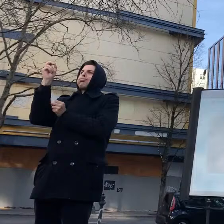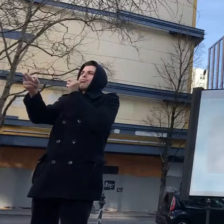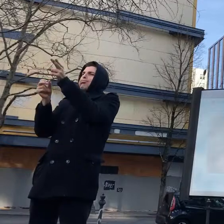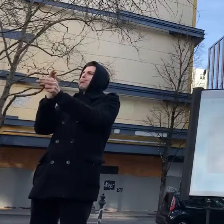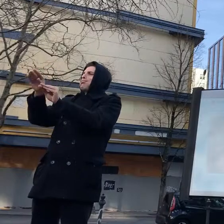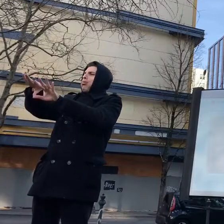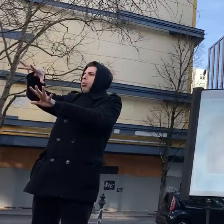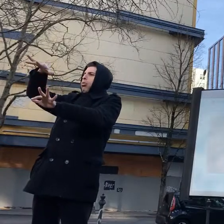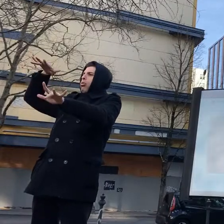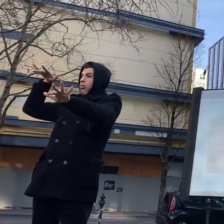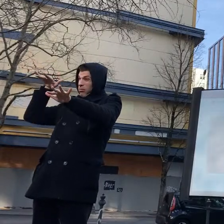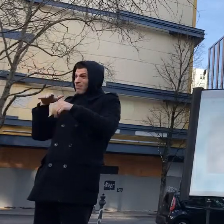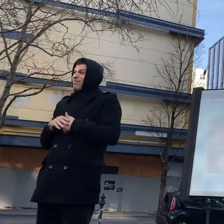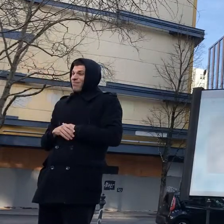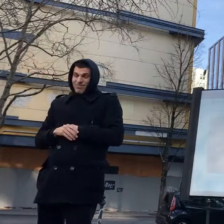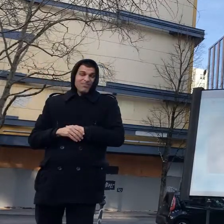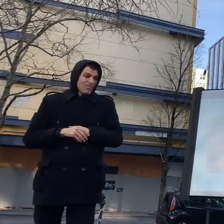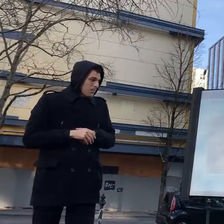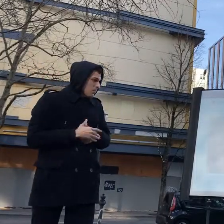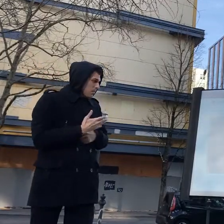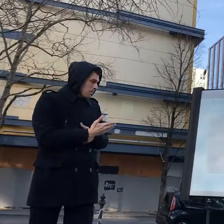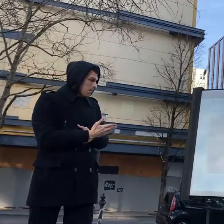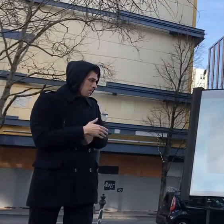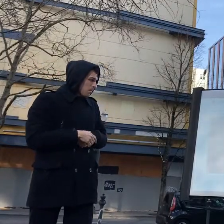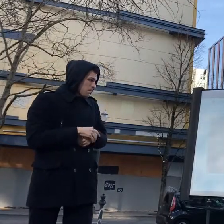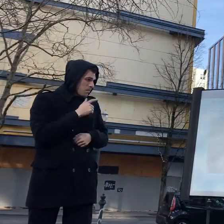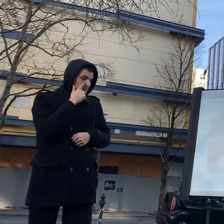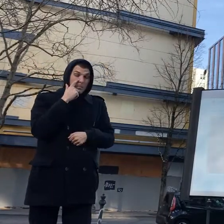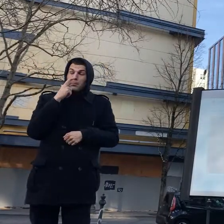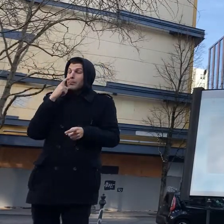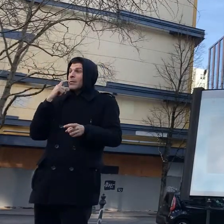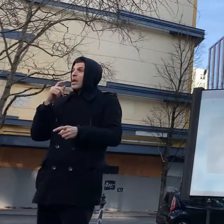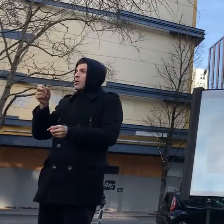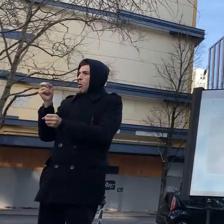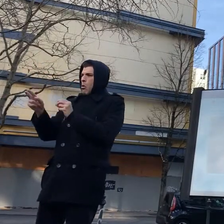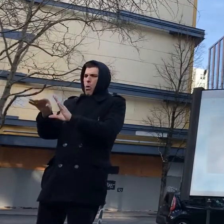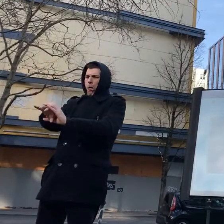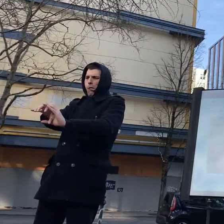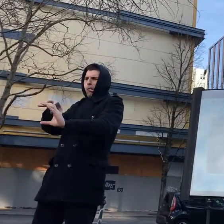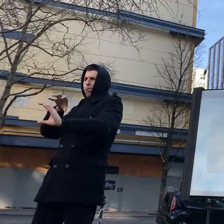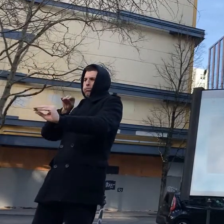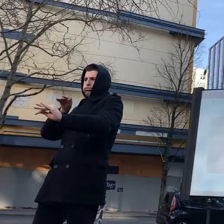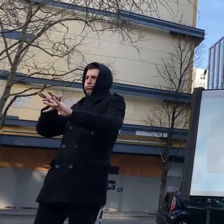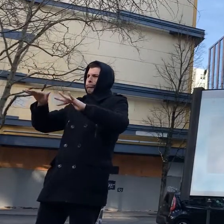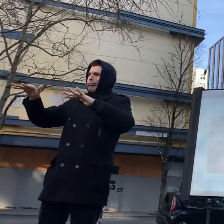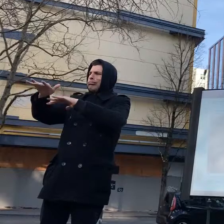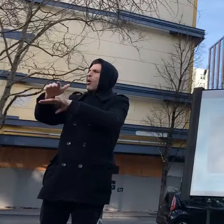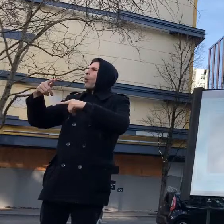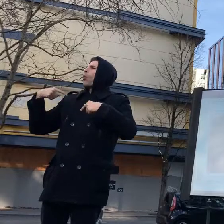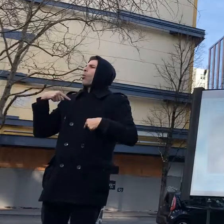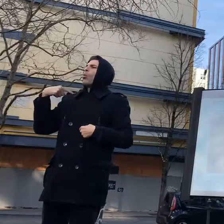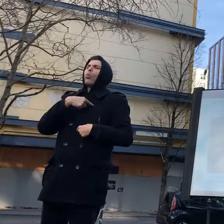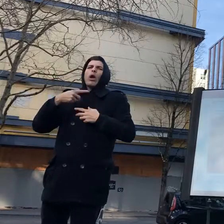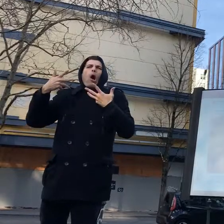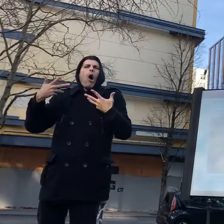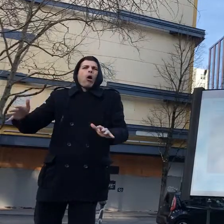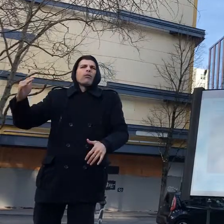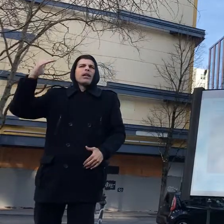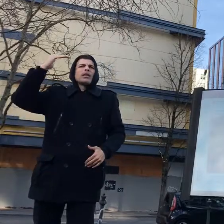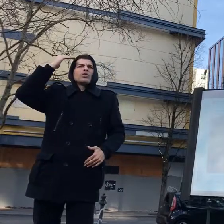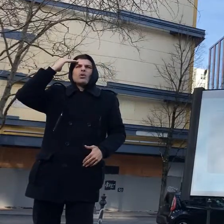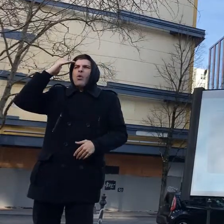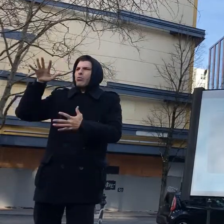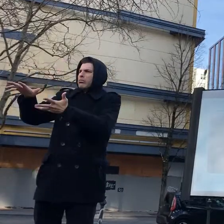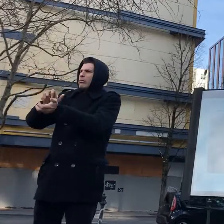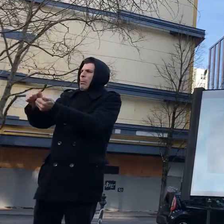produced here in portland over the entire hundred plus days of things that we have learned from firsthand experience